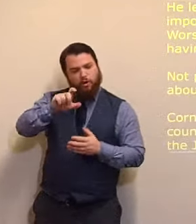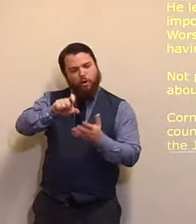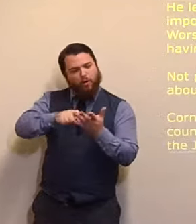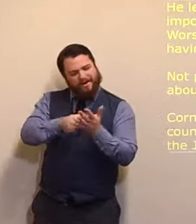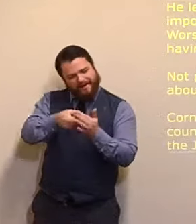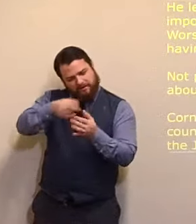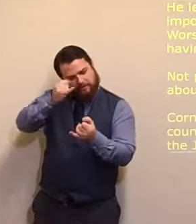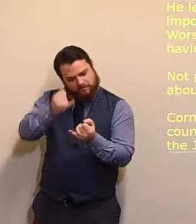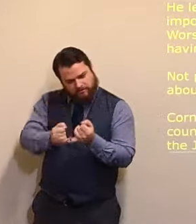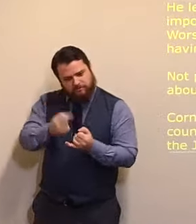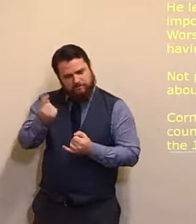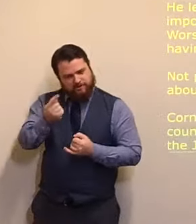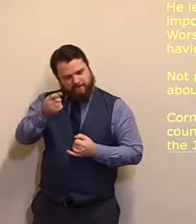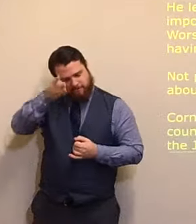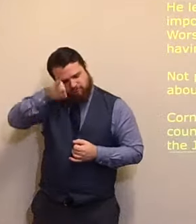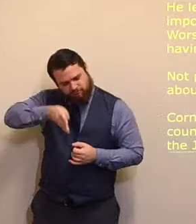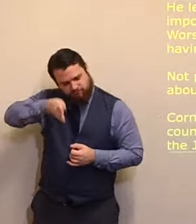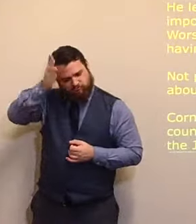of the band, called the Italian band.